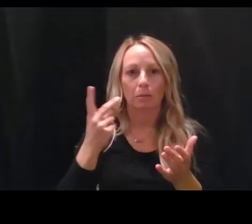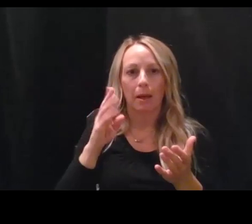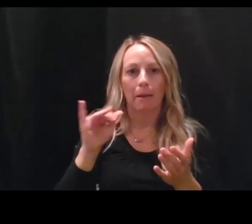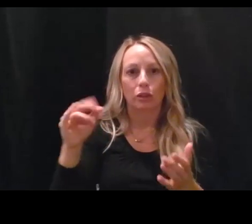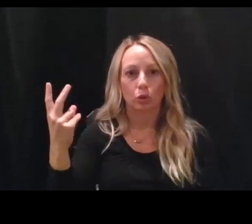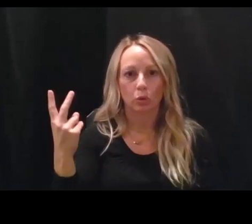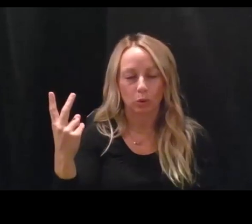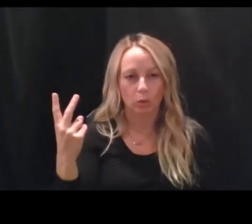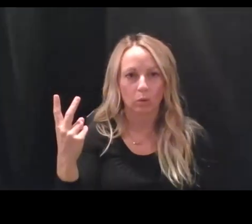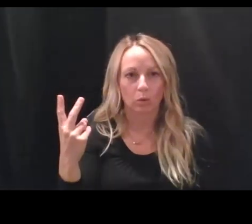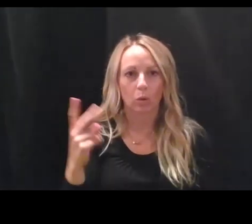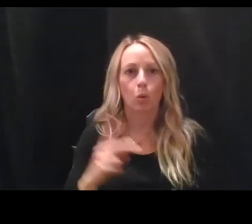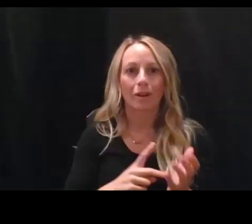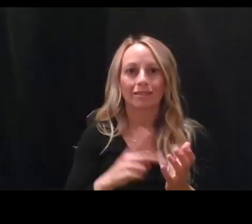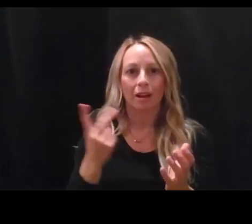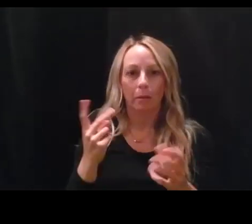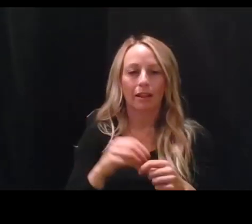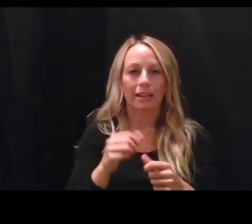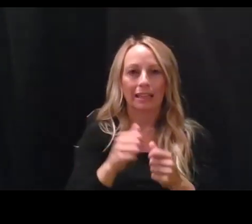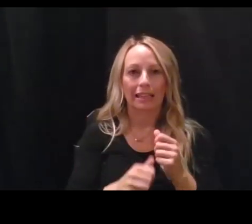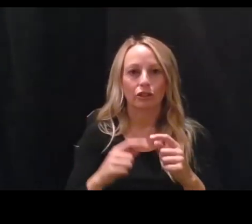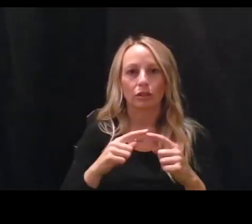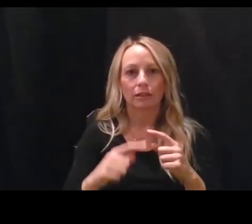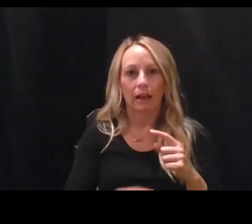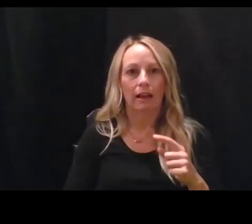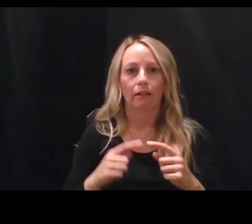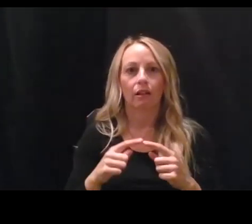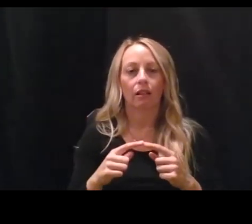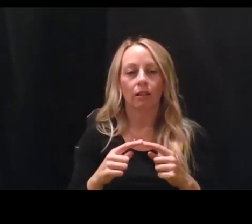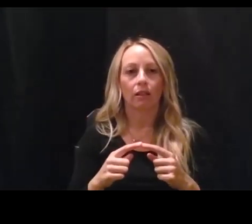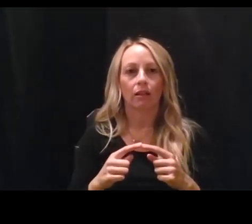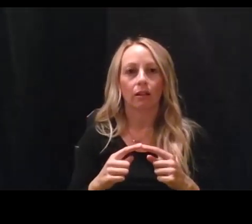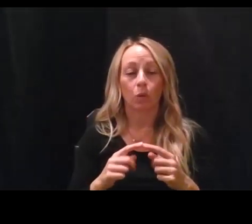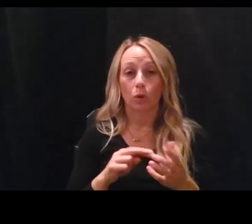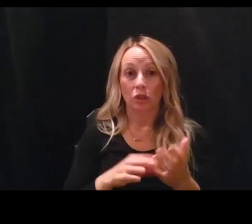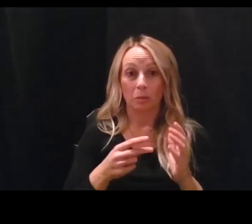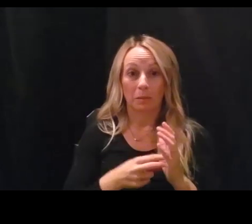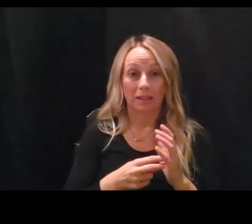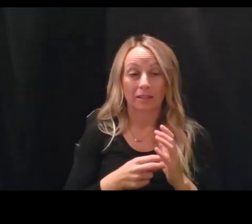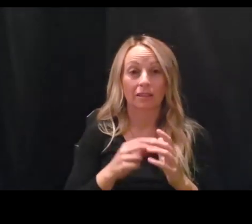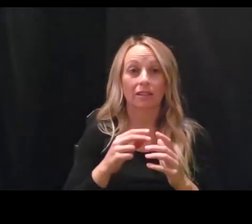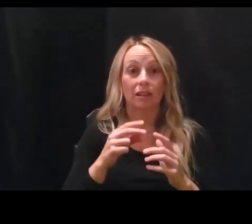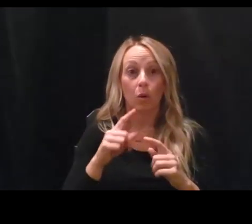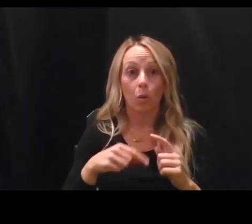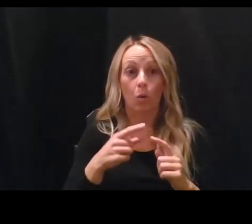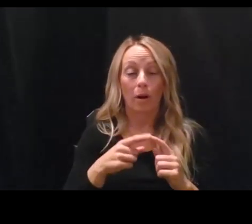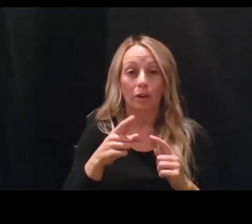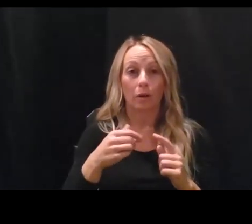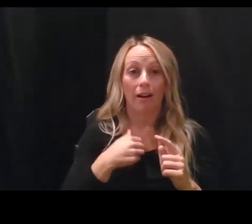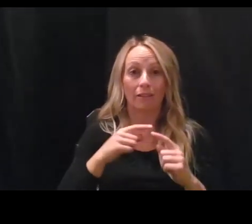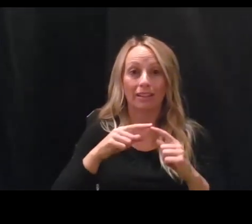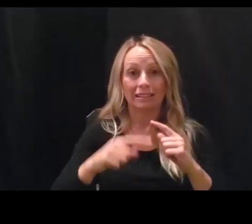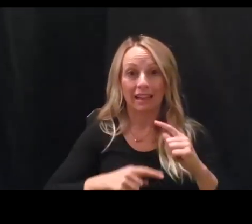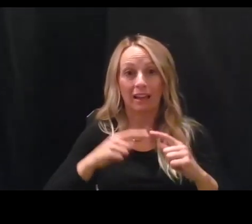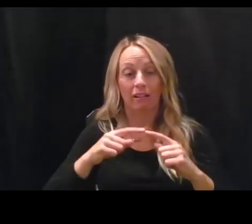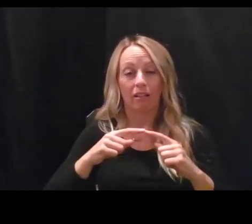in each cycle so that when you get up to cycle thresholds of